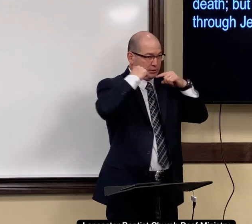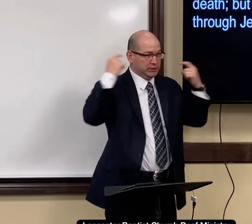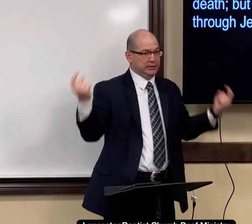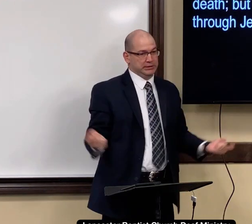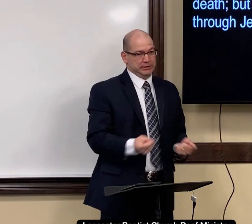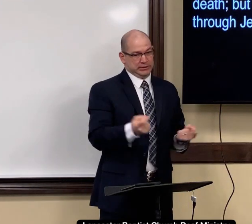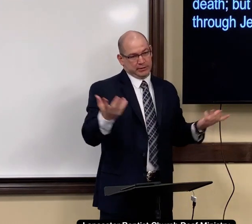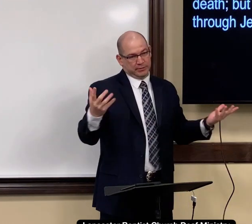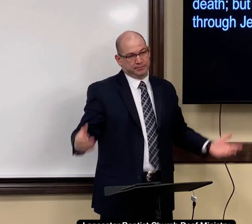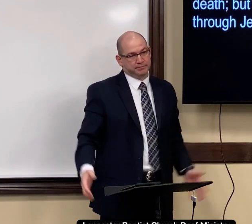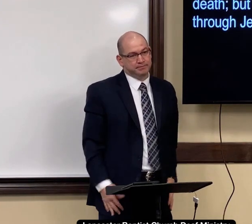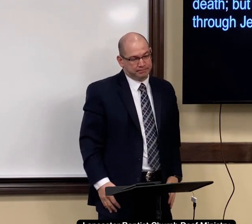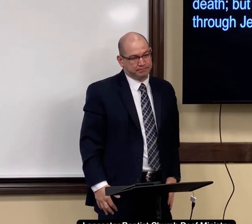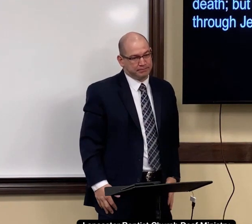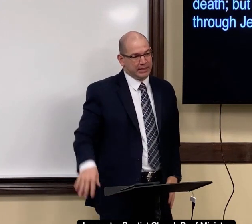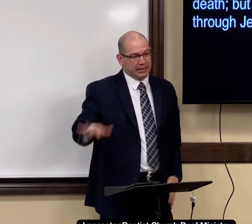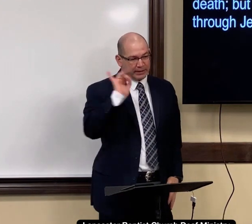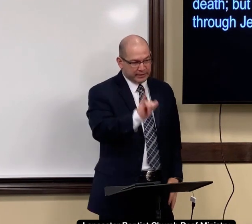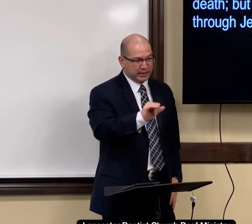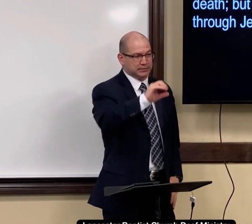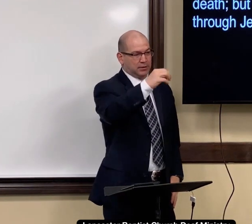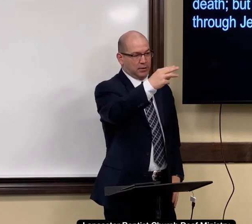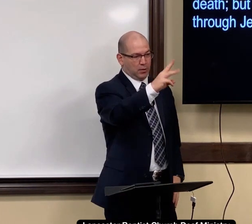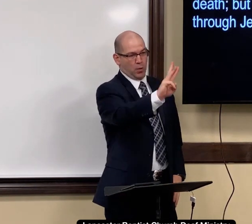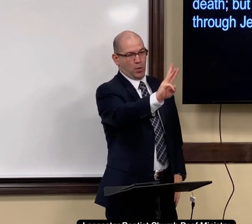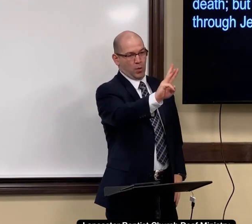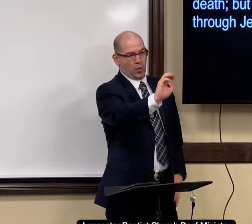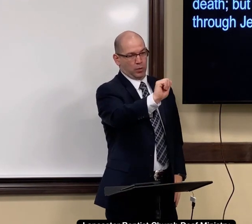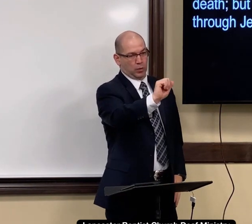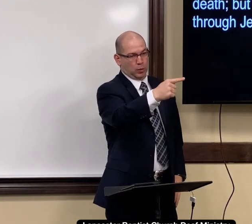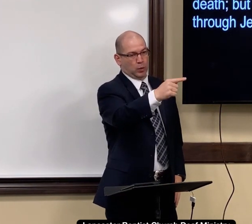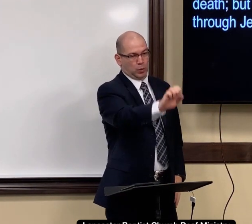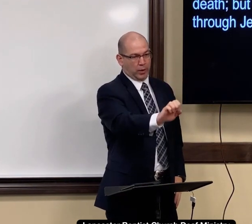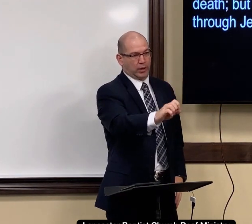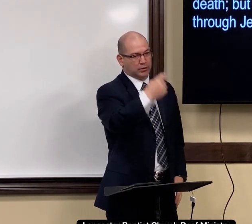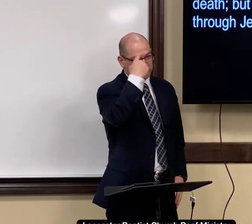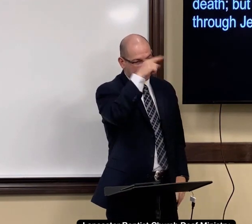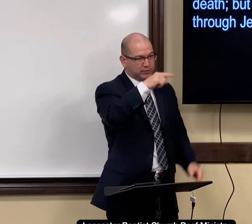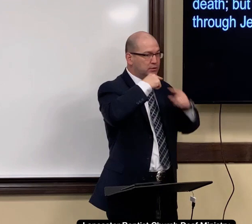That's the punishment for sin. That's the wage of sin.